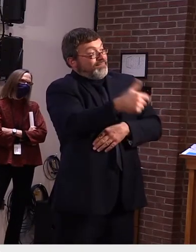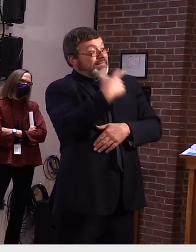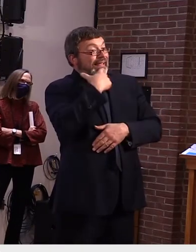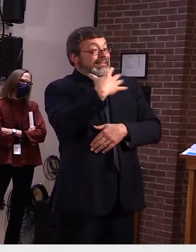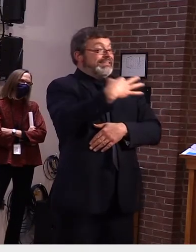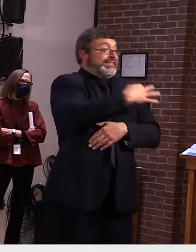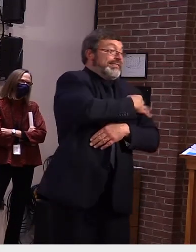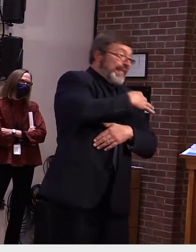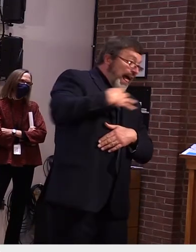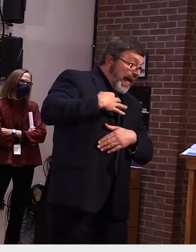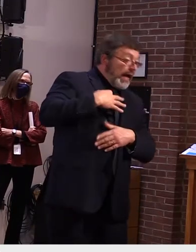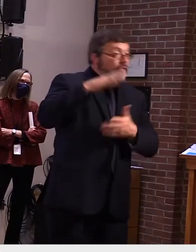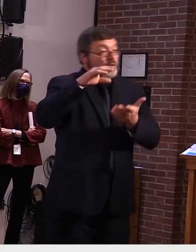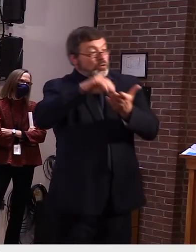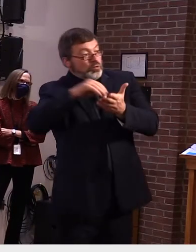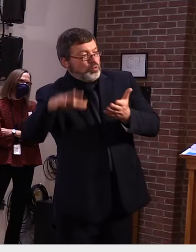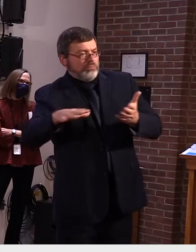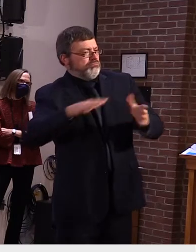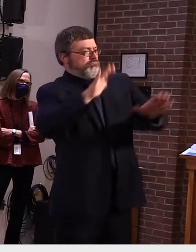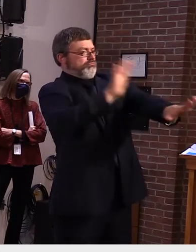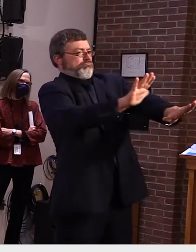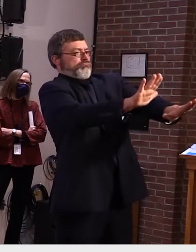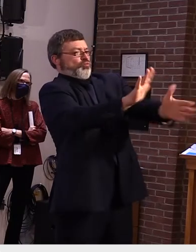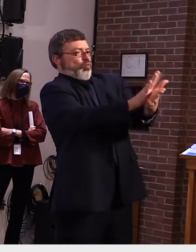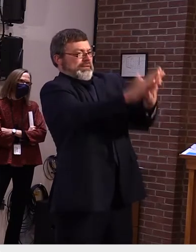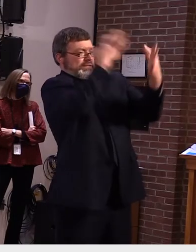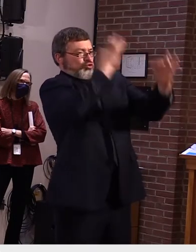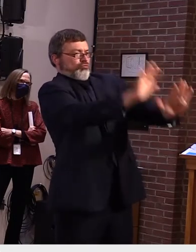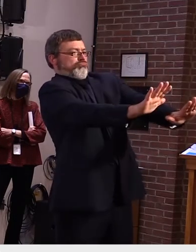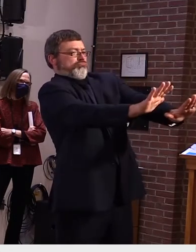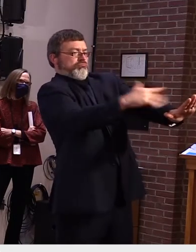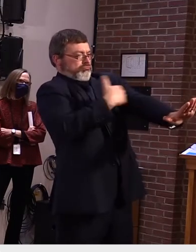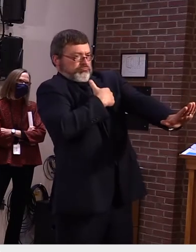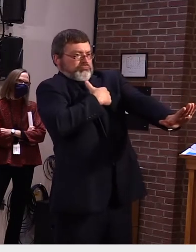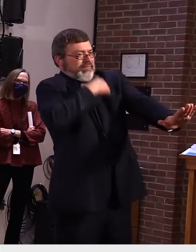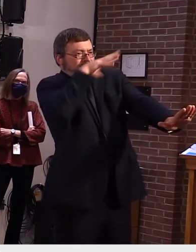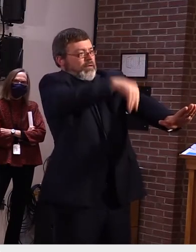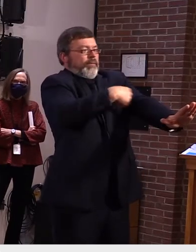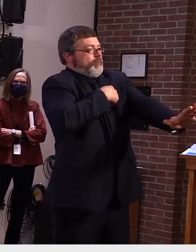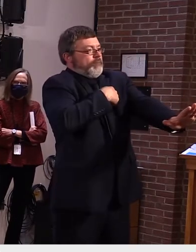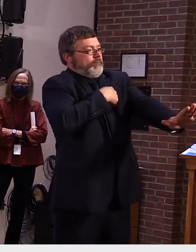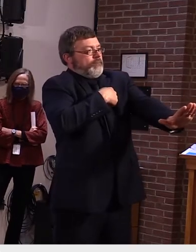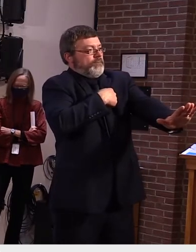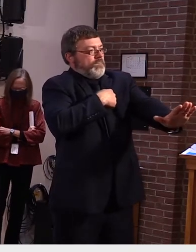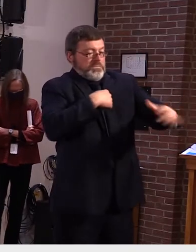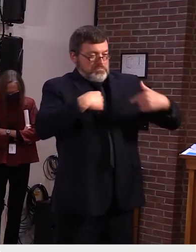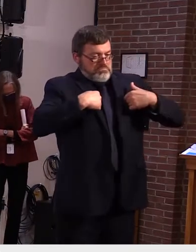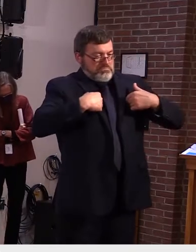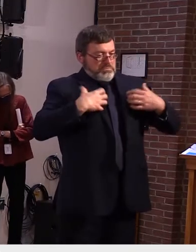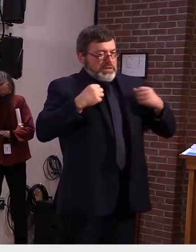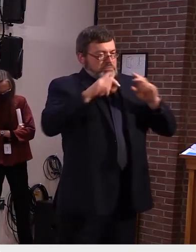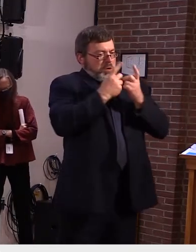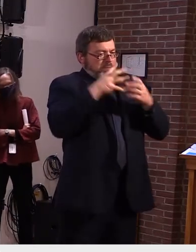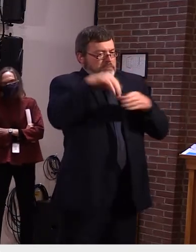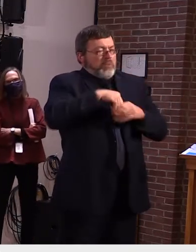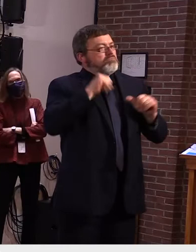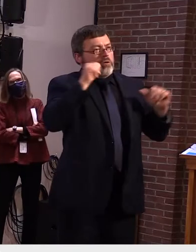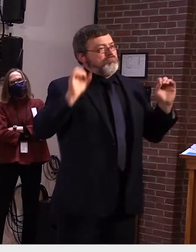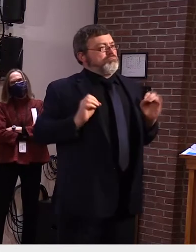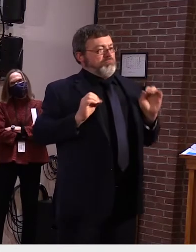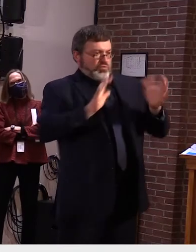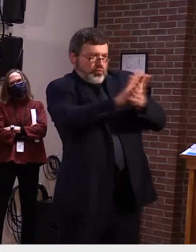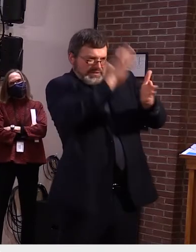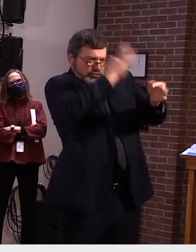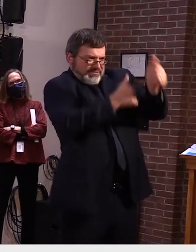that's up to the school it has not come out of the health department so in this case we don't know what